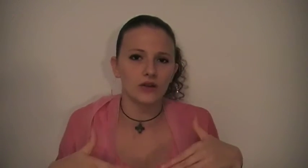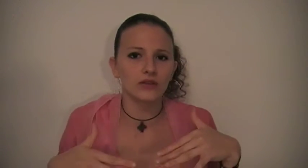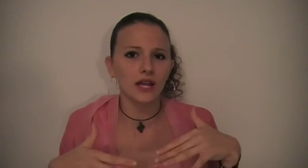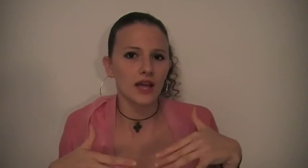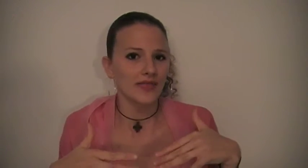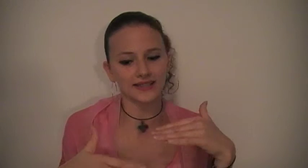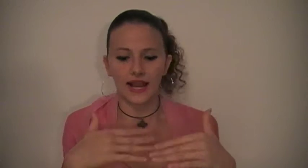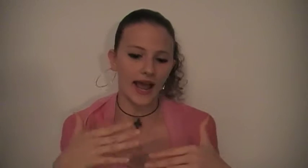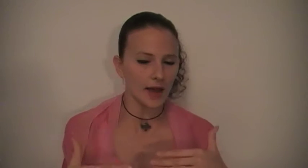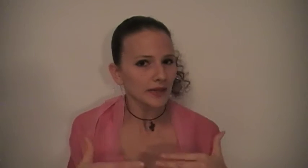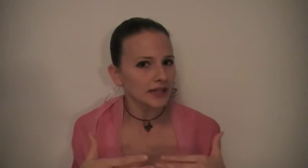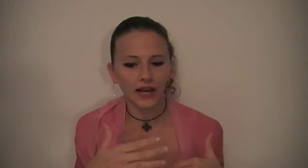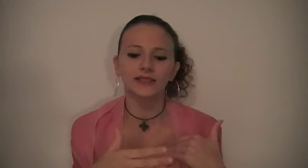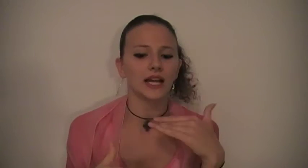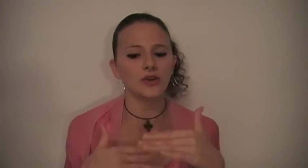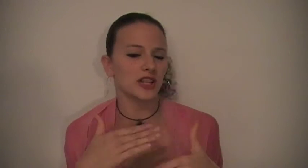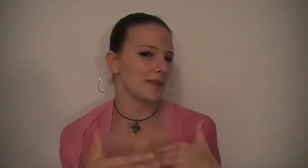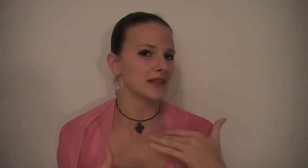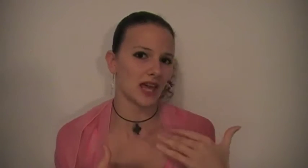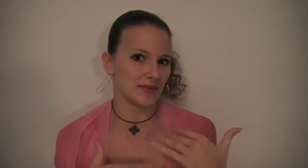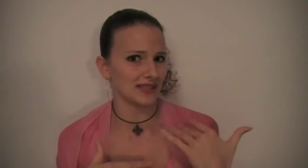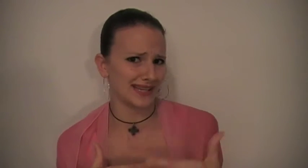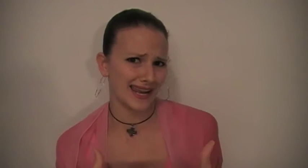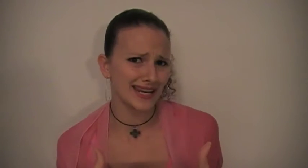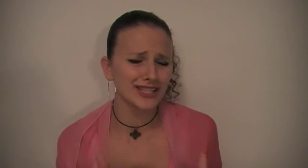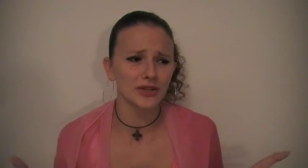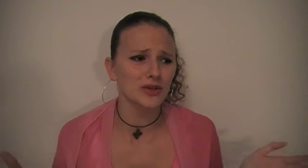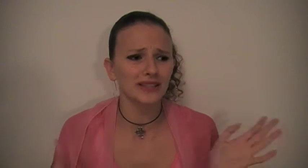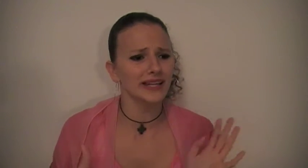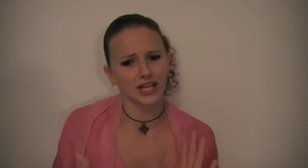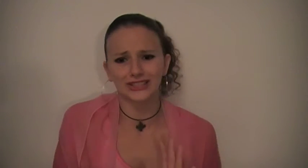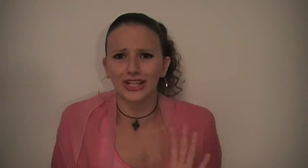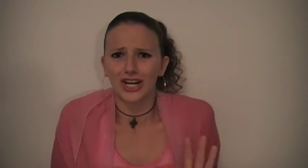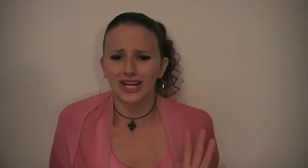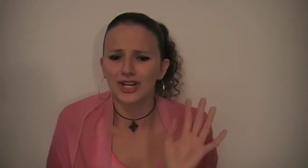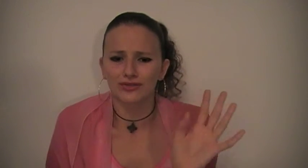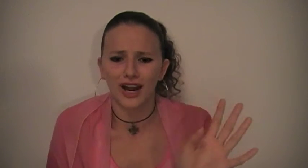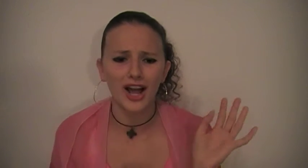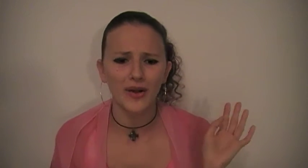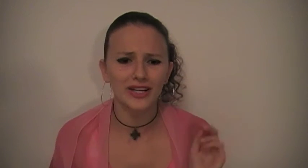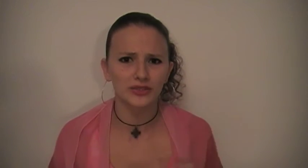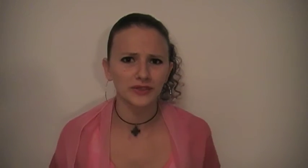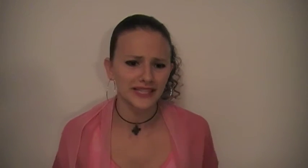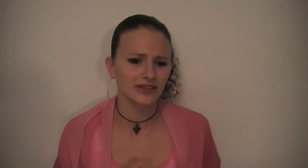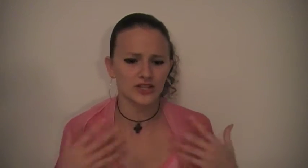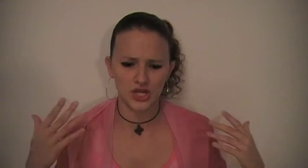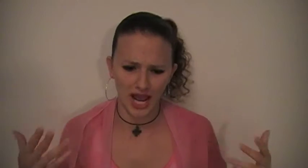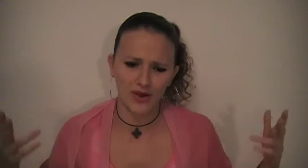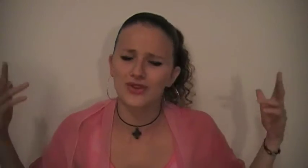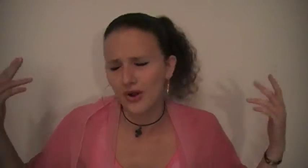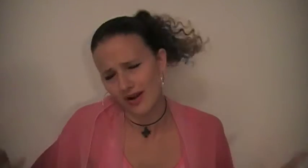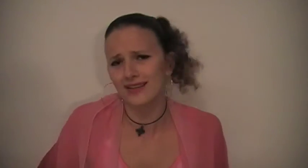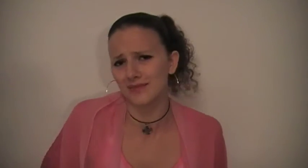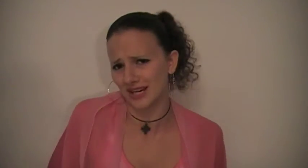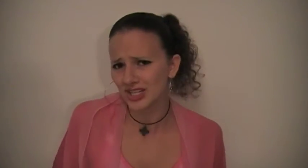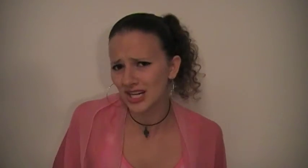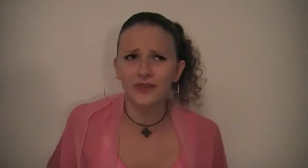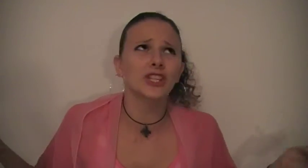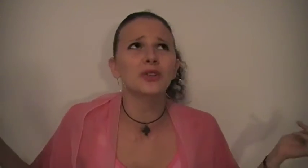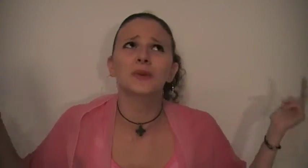that to happen and I allowed you to make that mistake so you could like learn and grow and truly there is now no condemnation for those who are